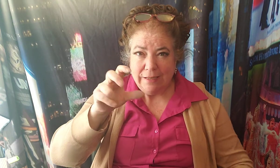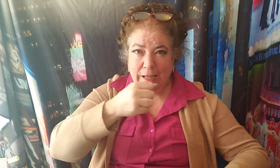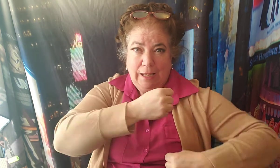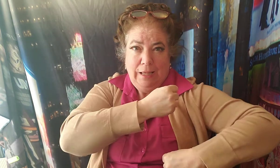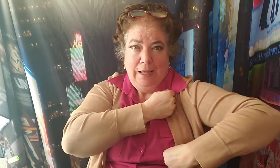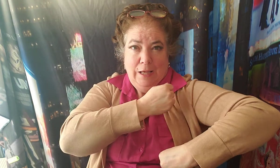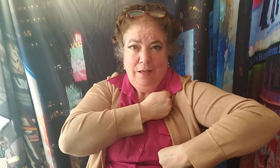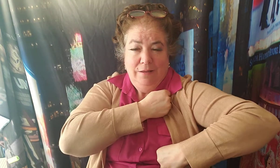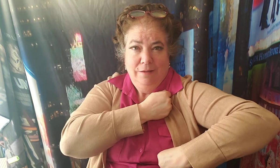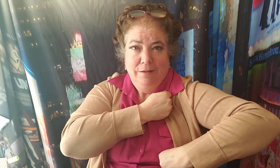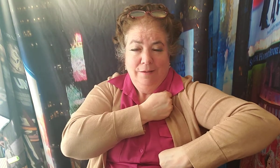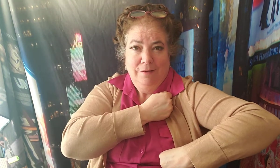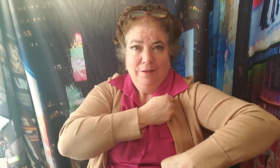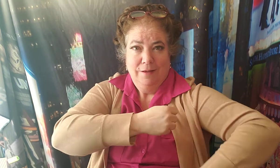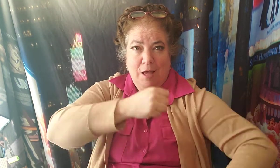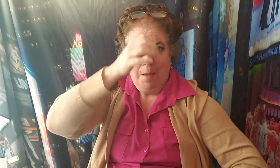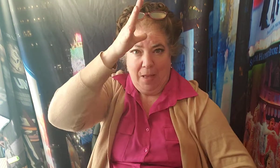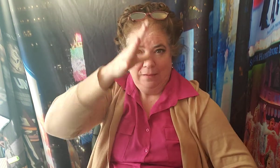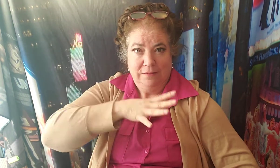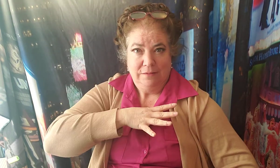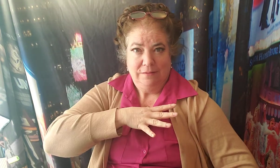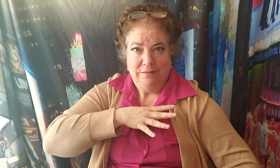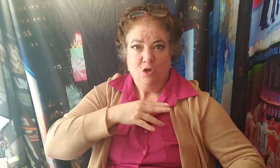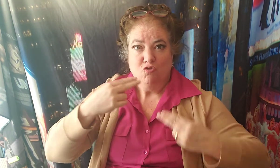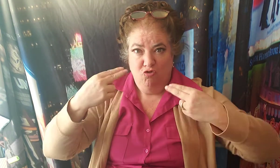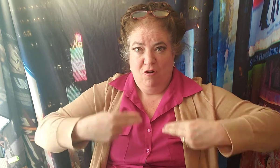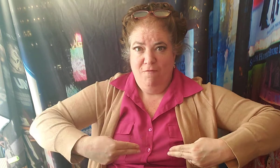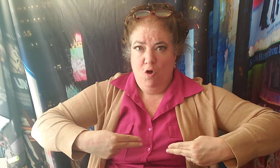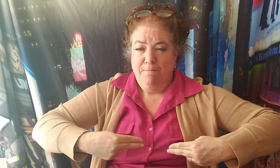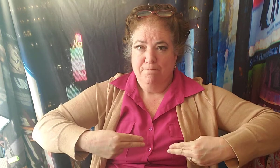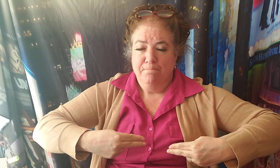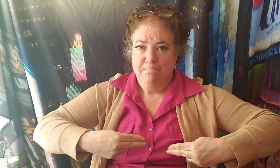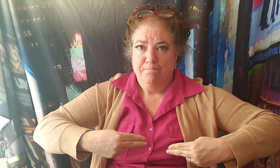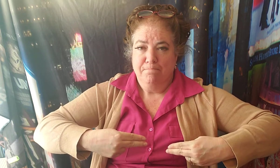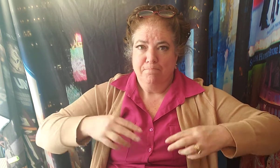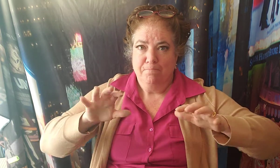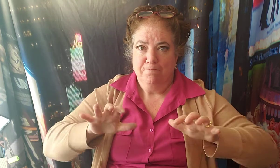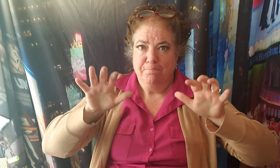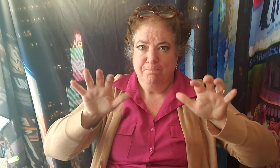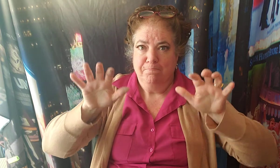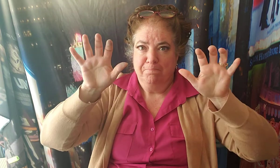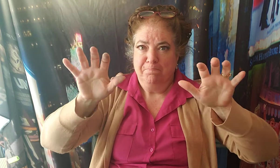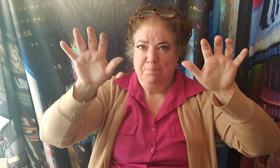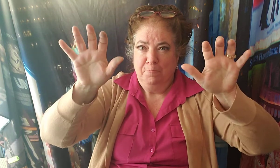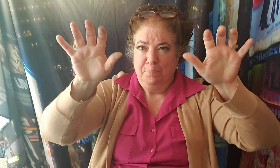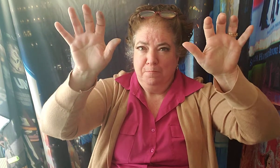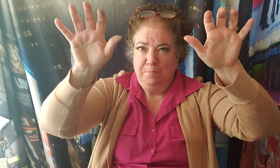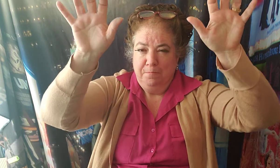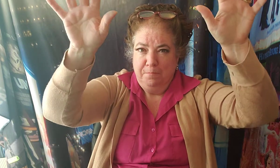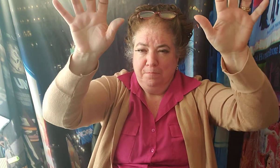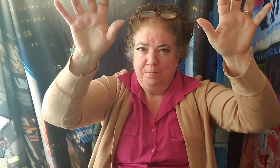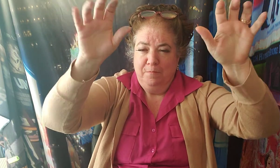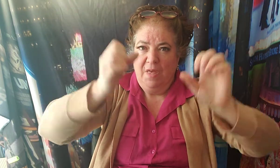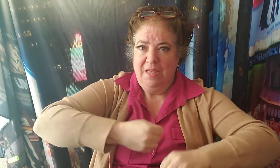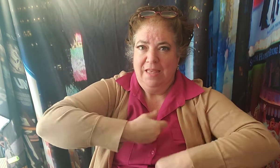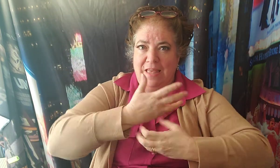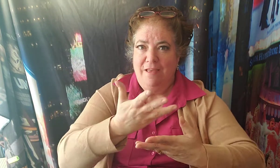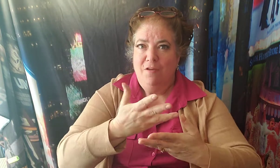men In uniform On bleachers Delivering the opening chorus